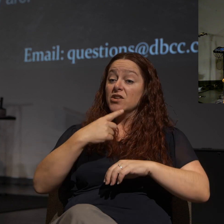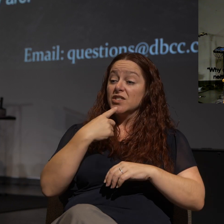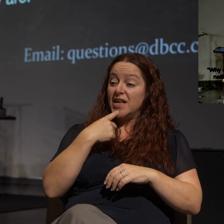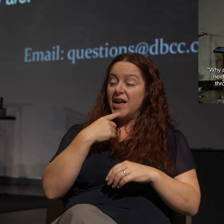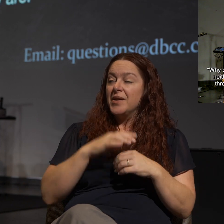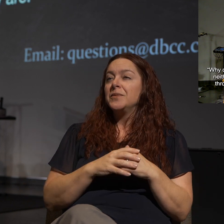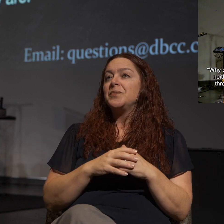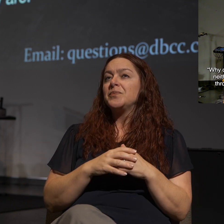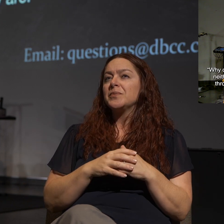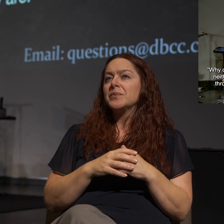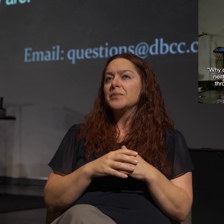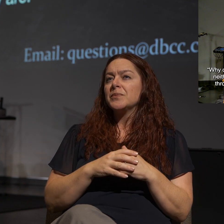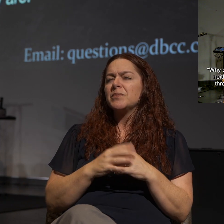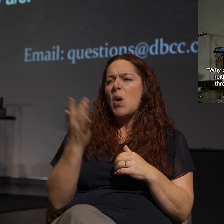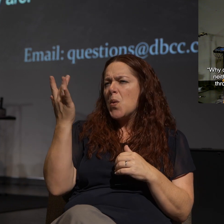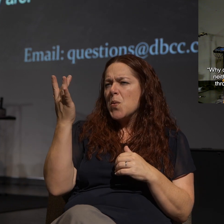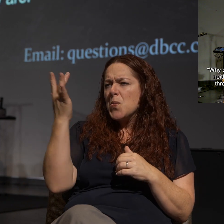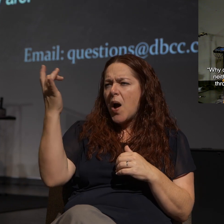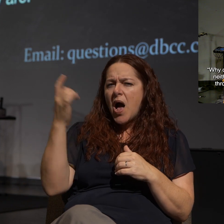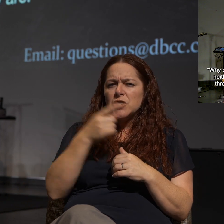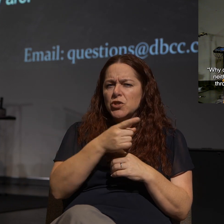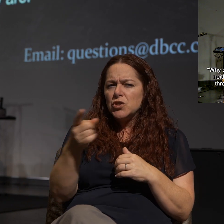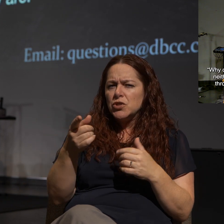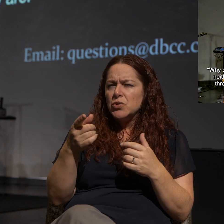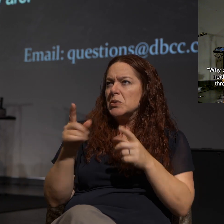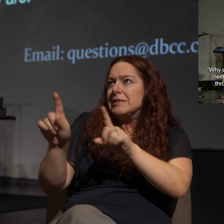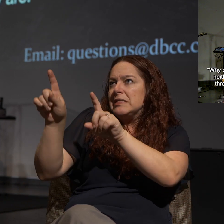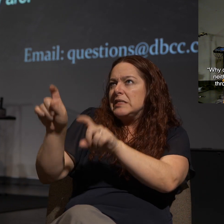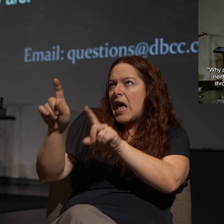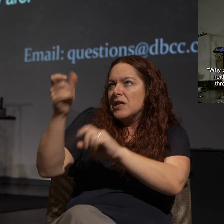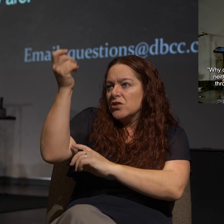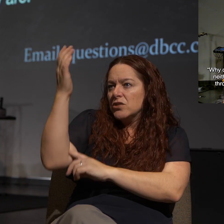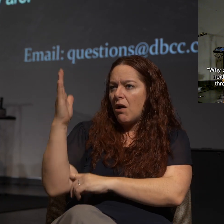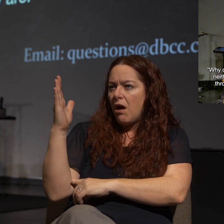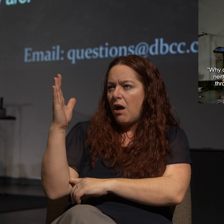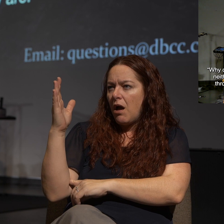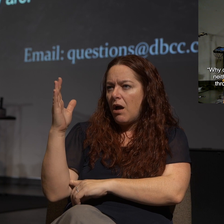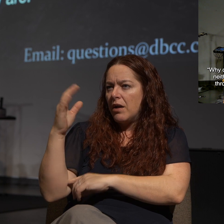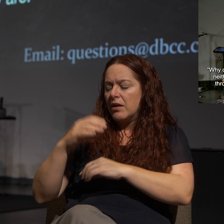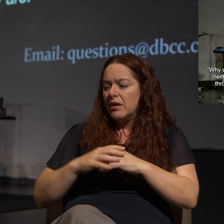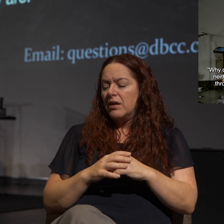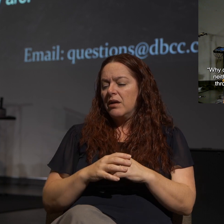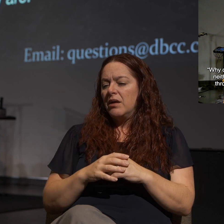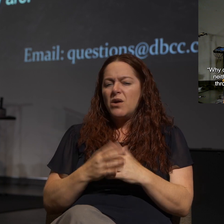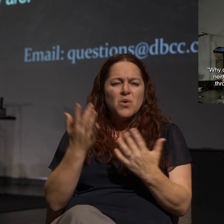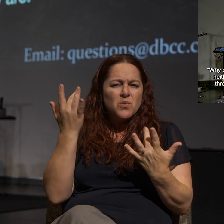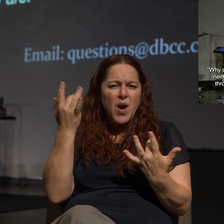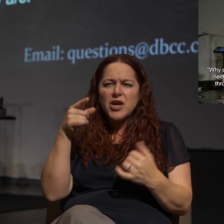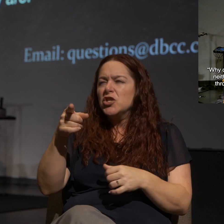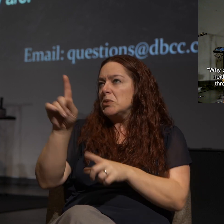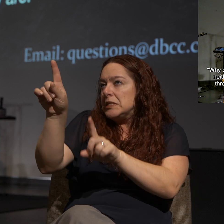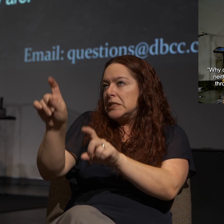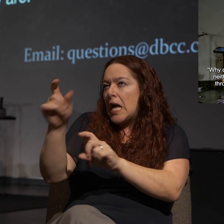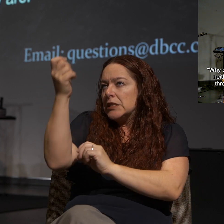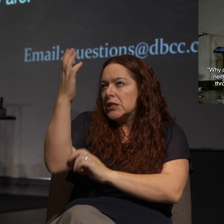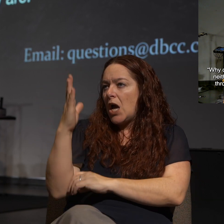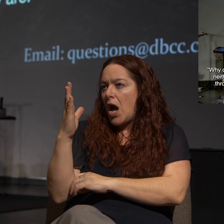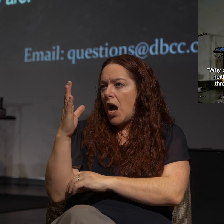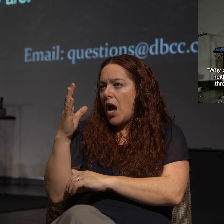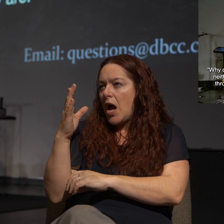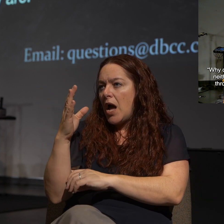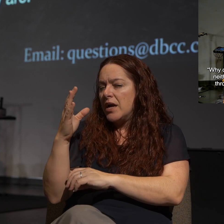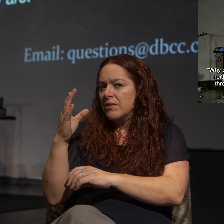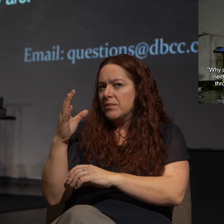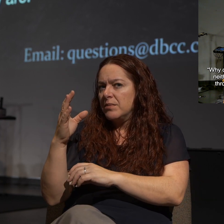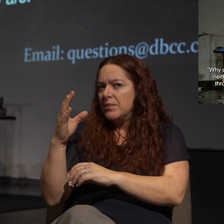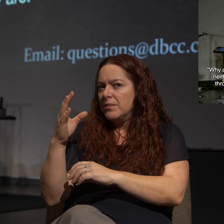And Peter said this, Why do you try to test God, everyone who's quabbling over this, why do you try to test God by putting on the necks of the